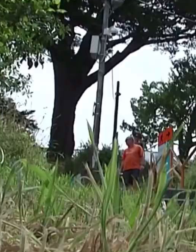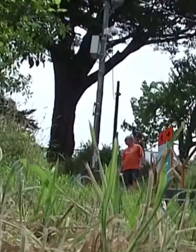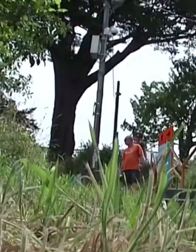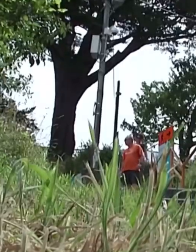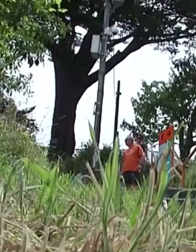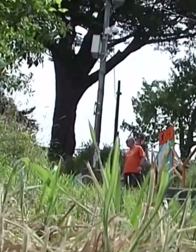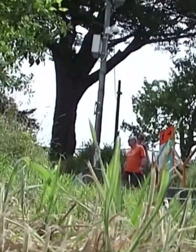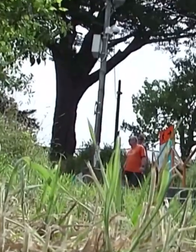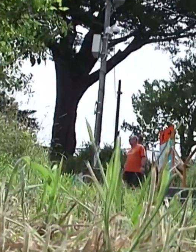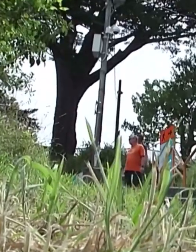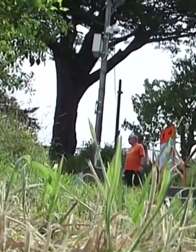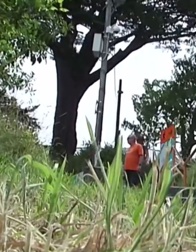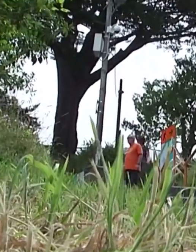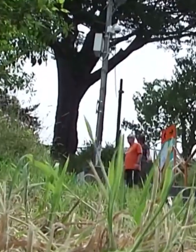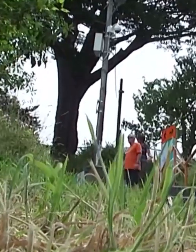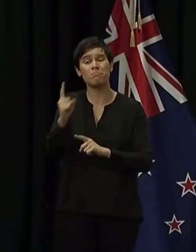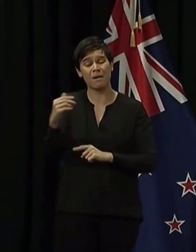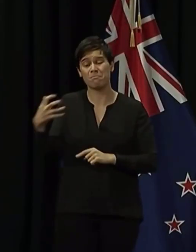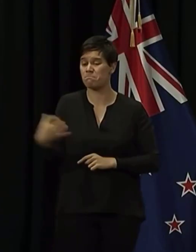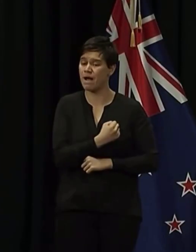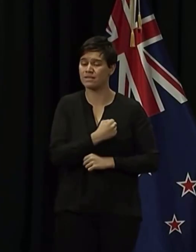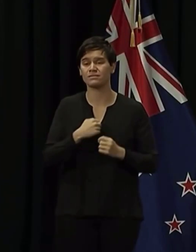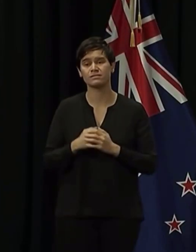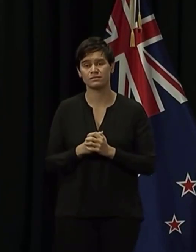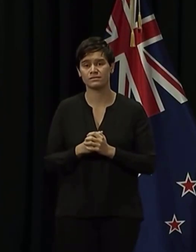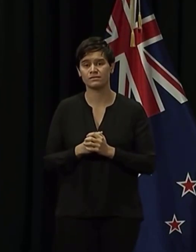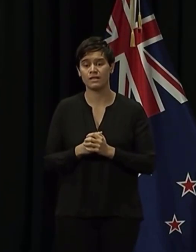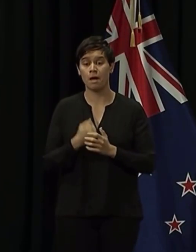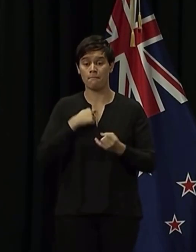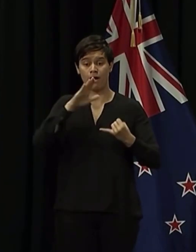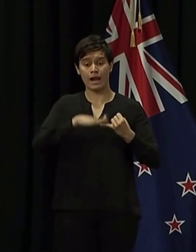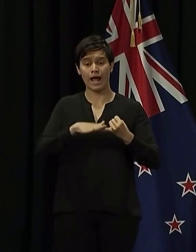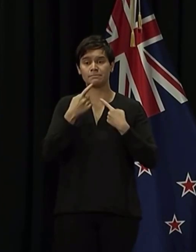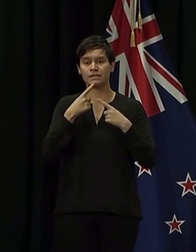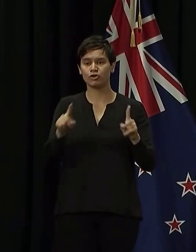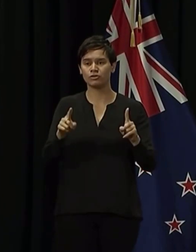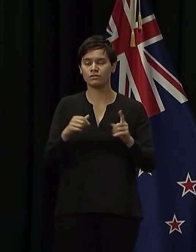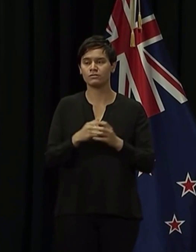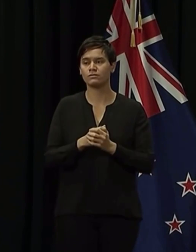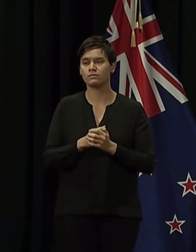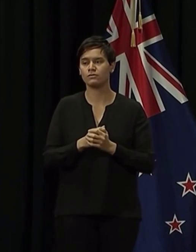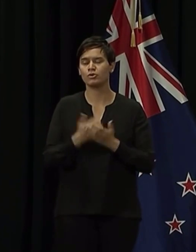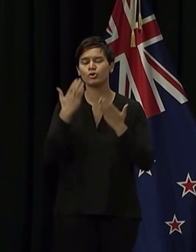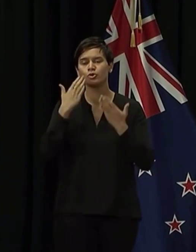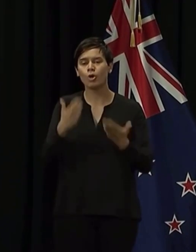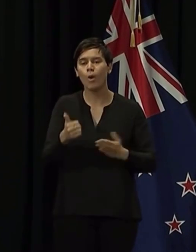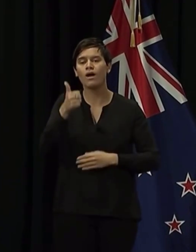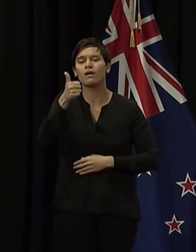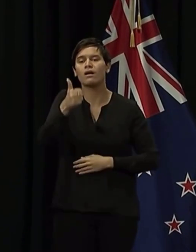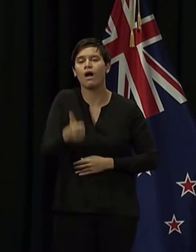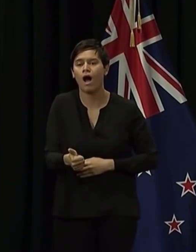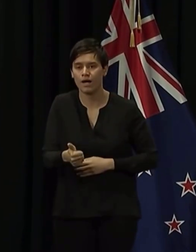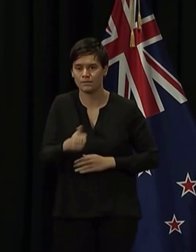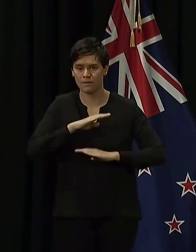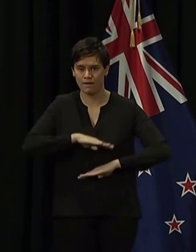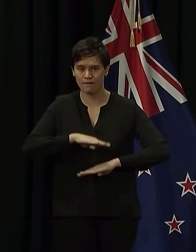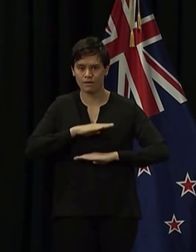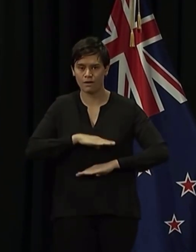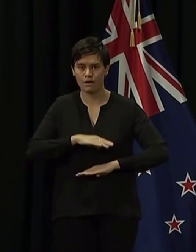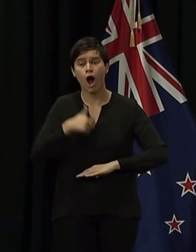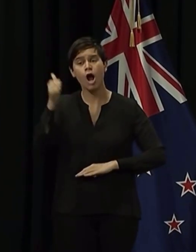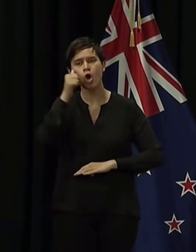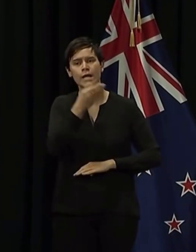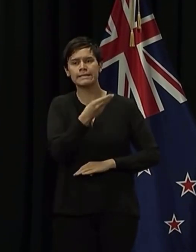breaking the rules, don't be a vigilante. Be kind. I know people will want to act as enforcers.